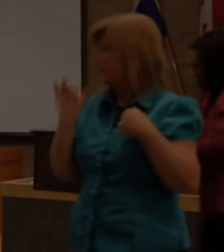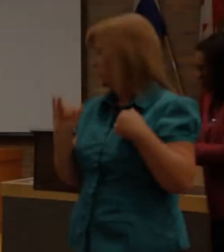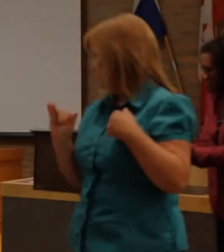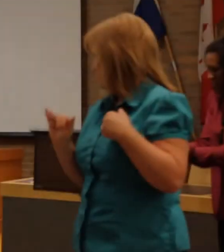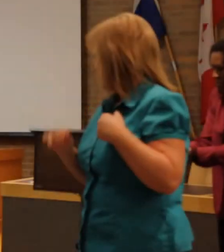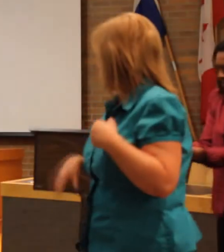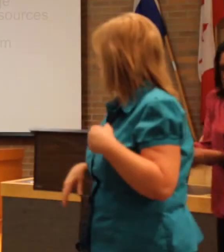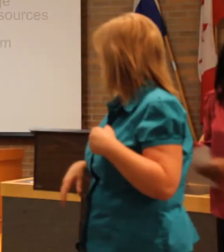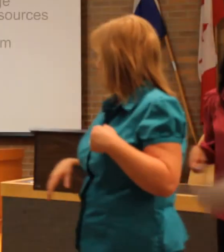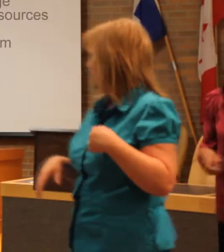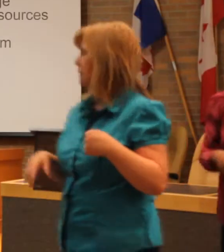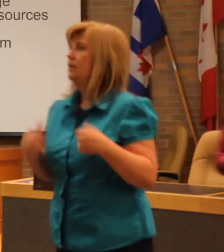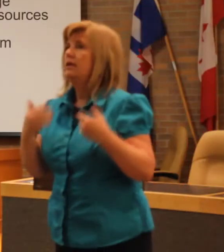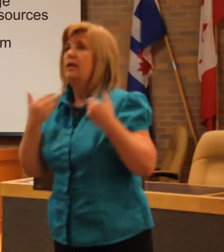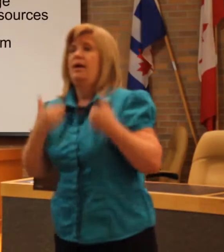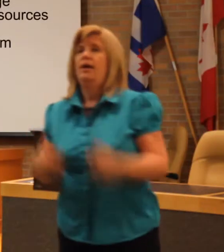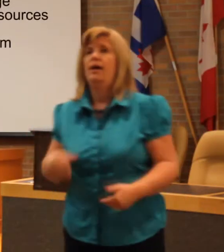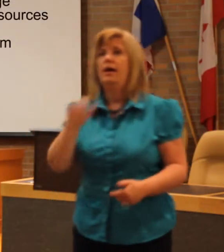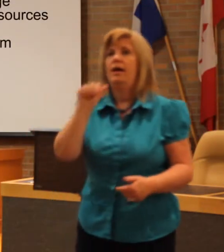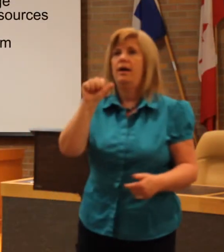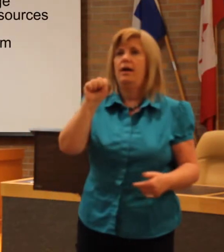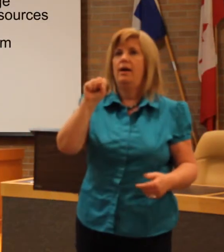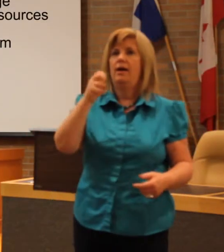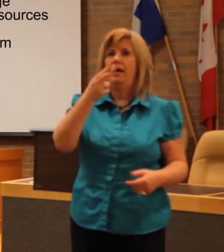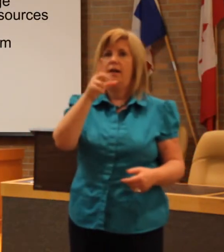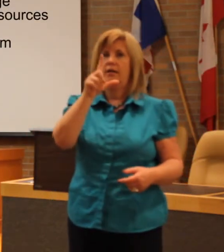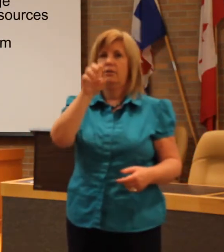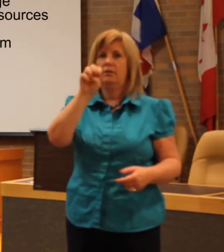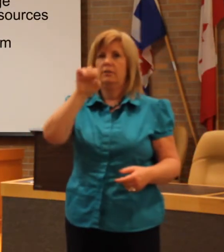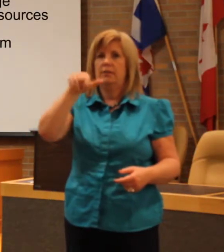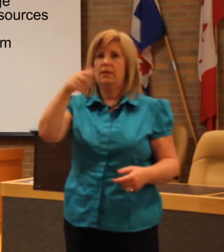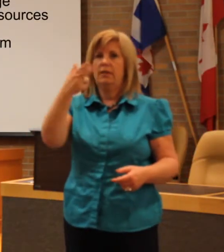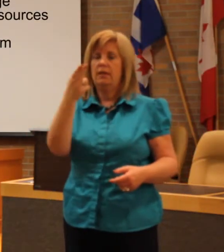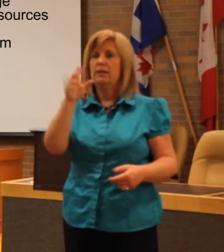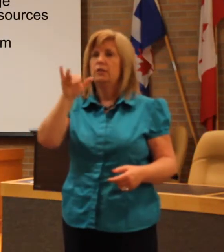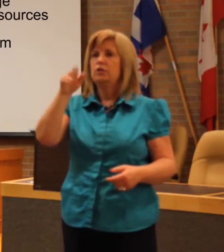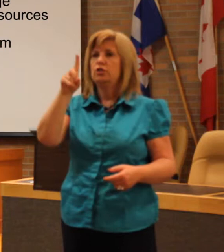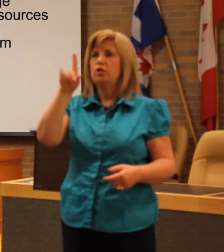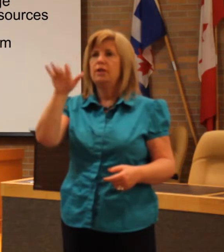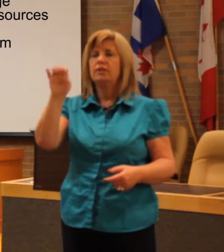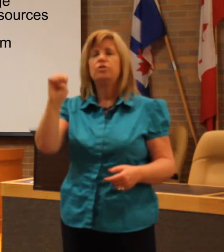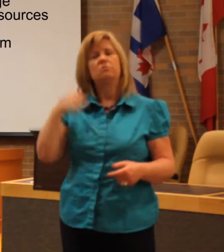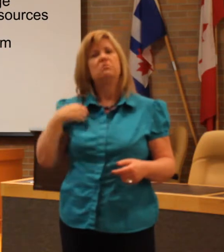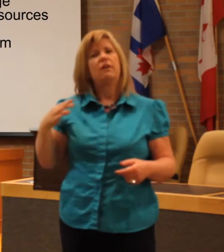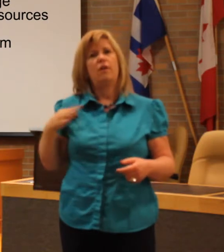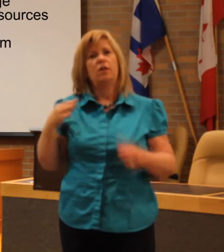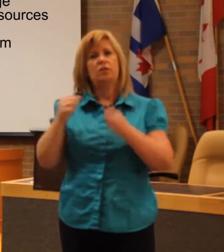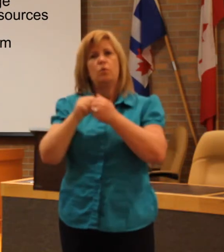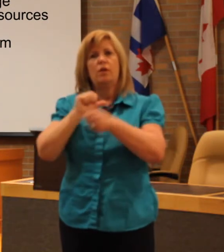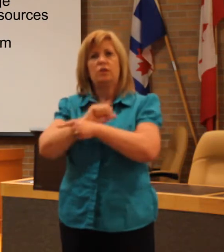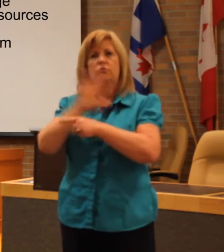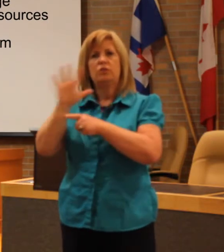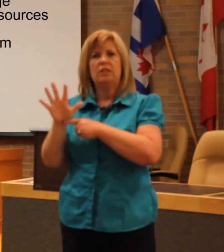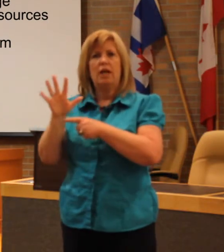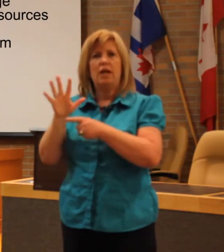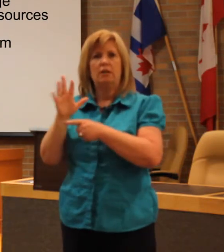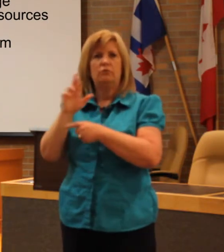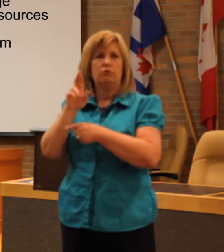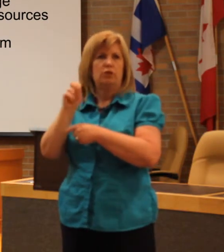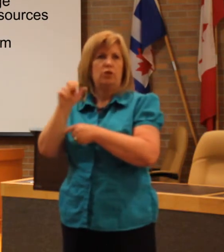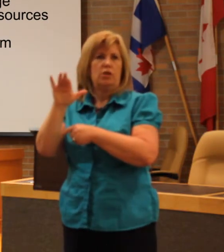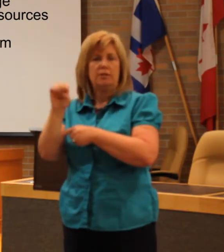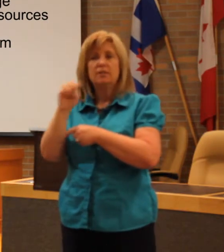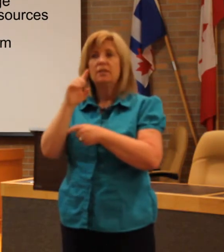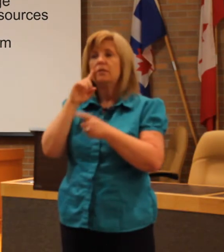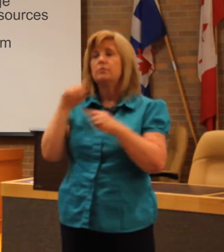Hi, I'm Ashley Judge and I'm a volunteer with Springtide Resources. I have been a volunteer with Springtide Resources for over